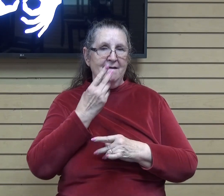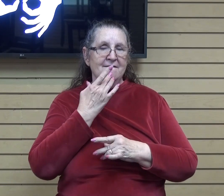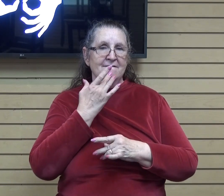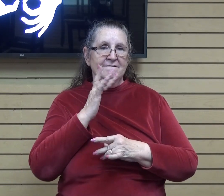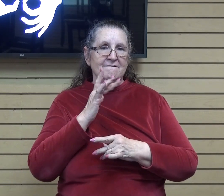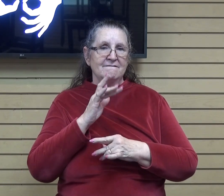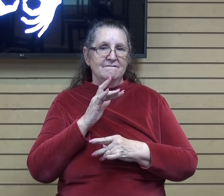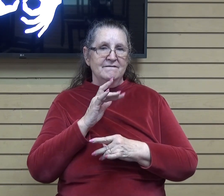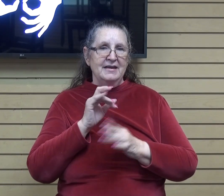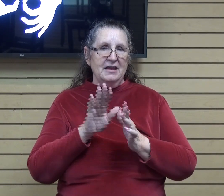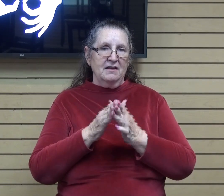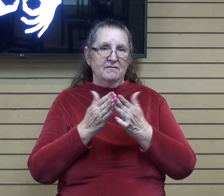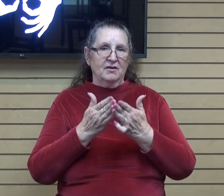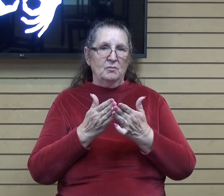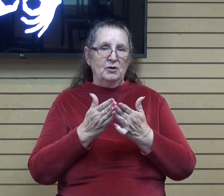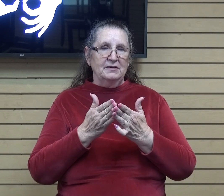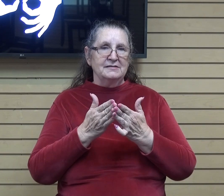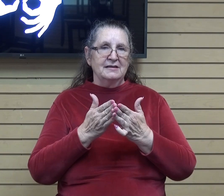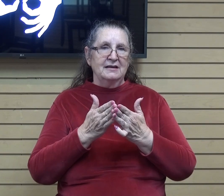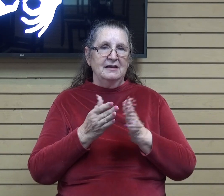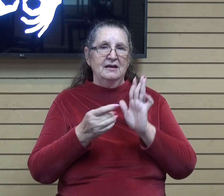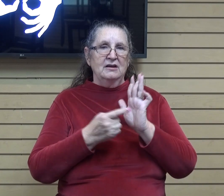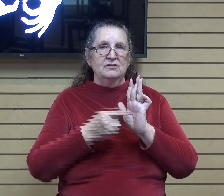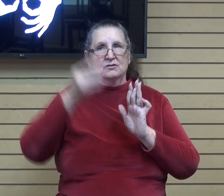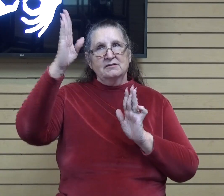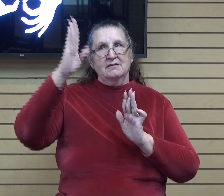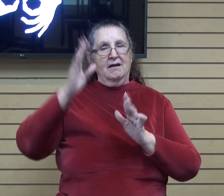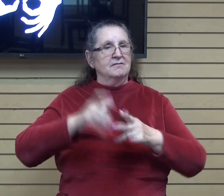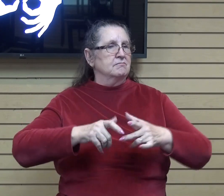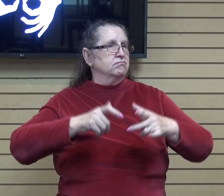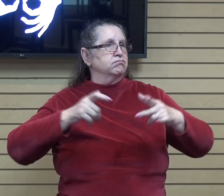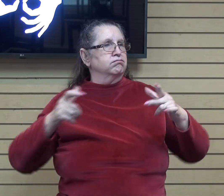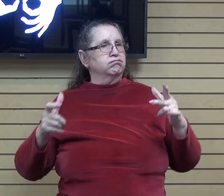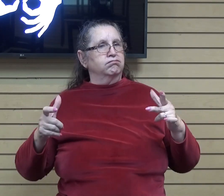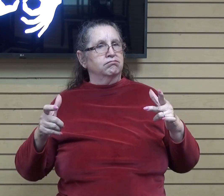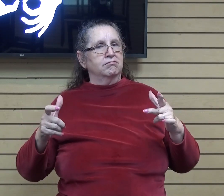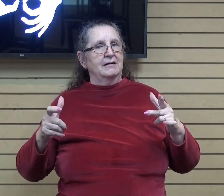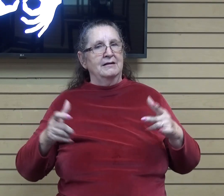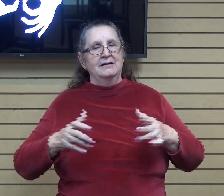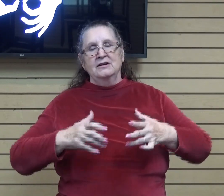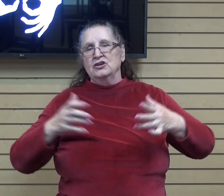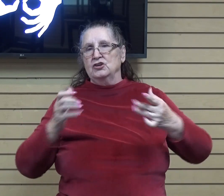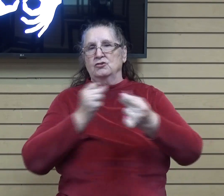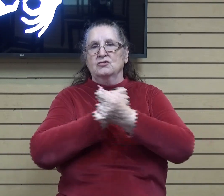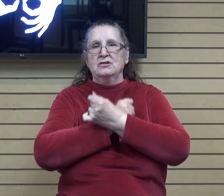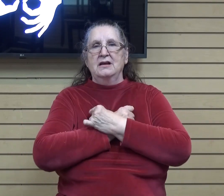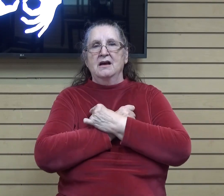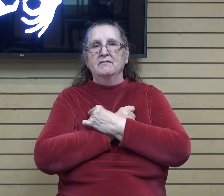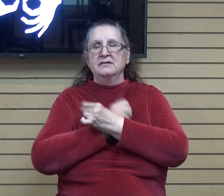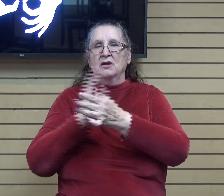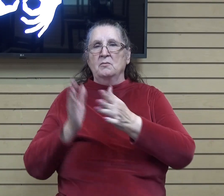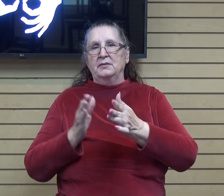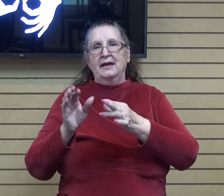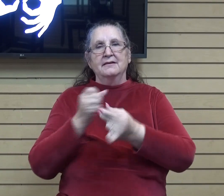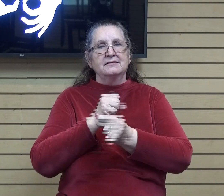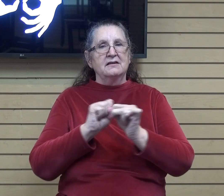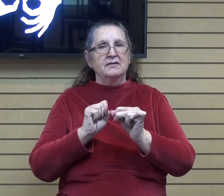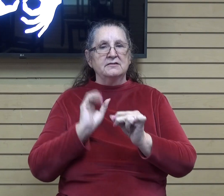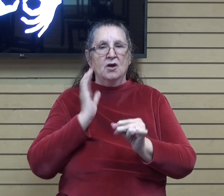Testament. It shows God's magnificence, his extravagant love for us, his plan of salvation, our role and responsibility as